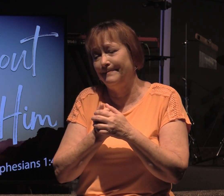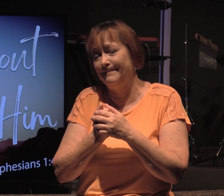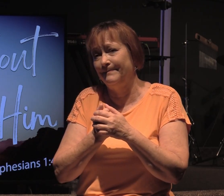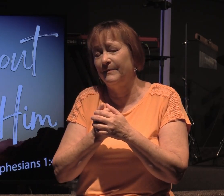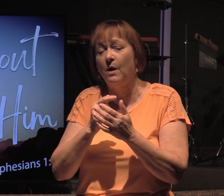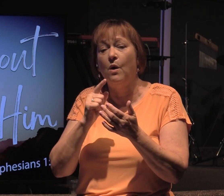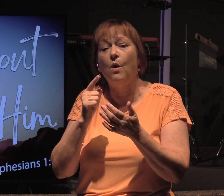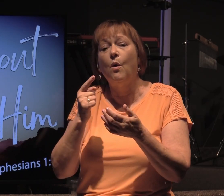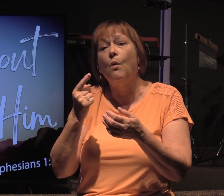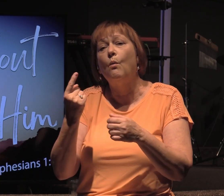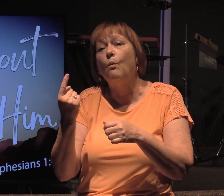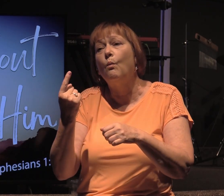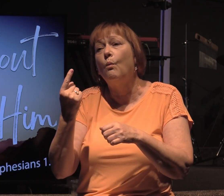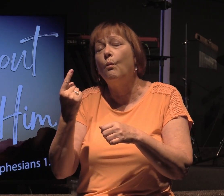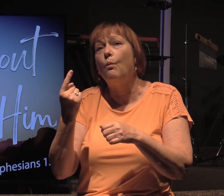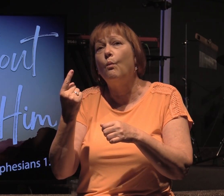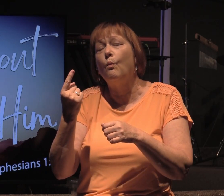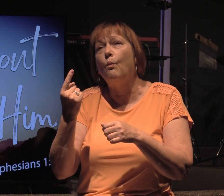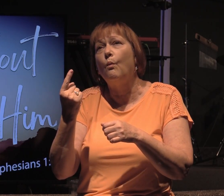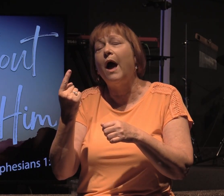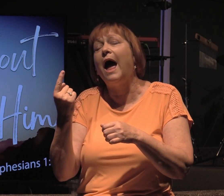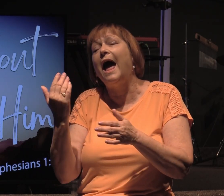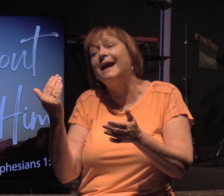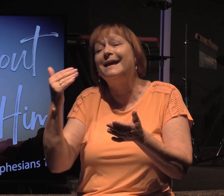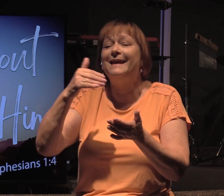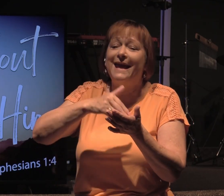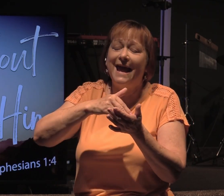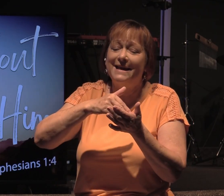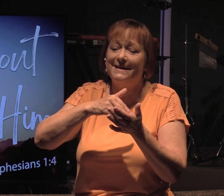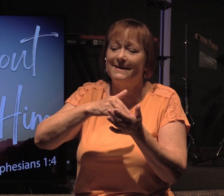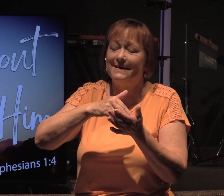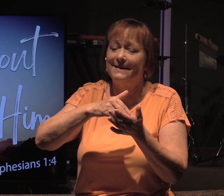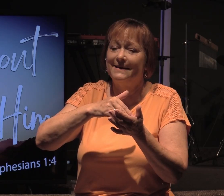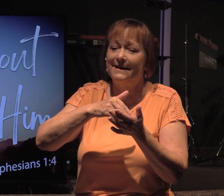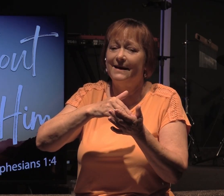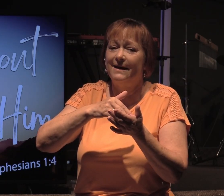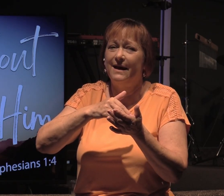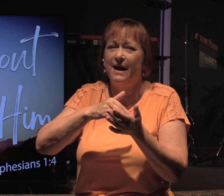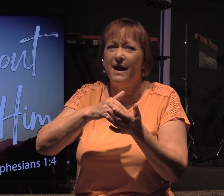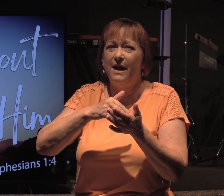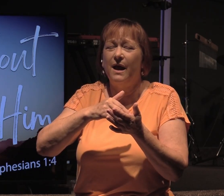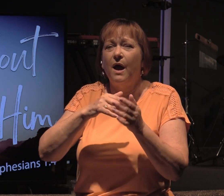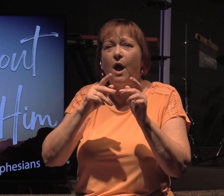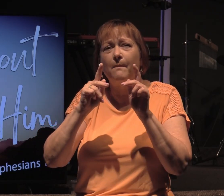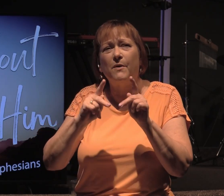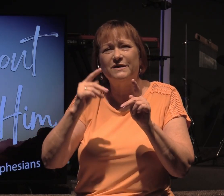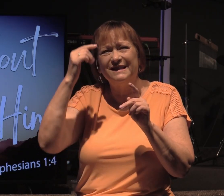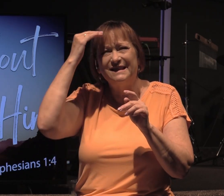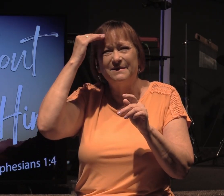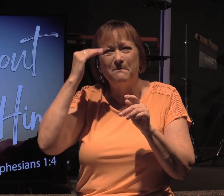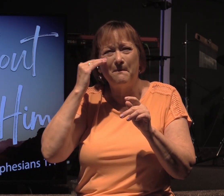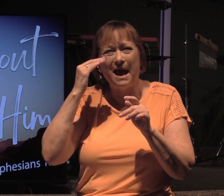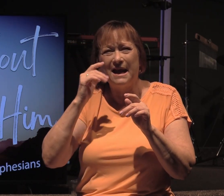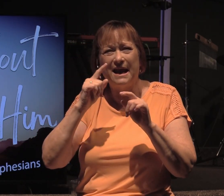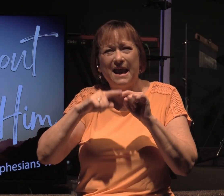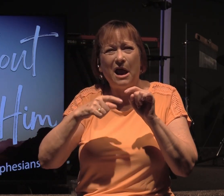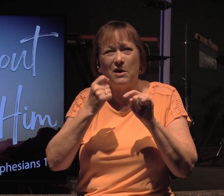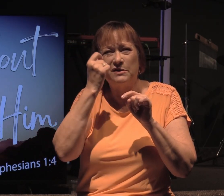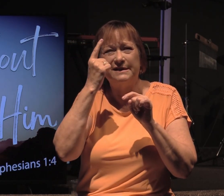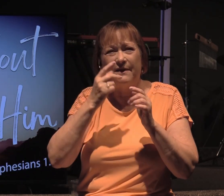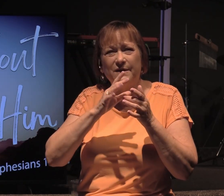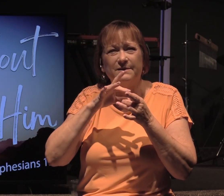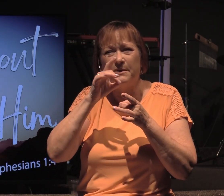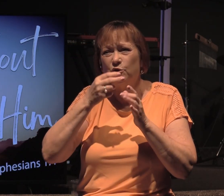Once again, the human mind cannot wrap itself around some of these spiritual truths.